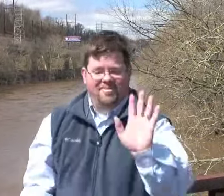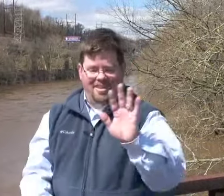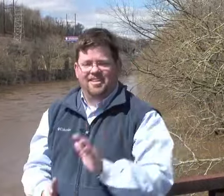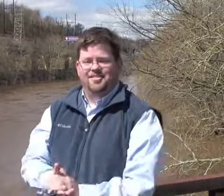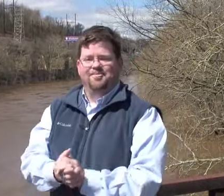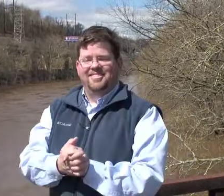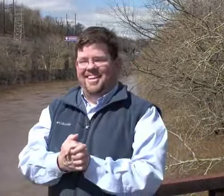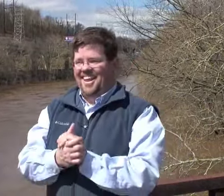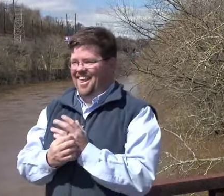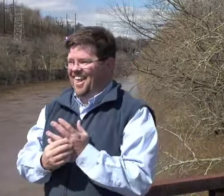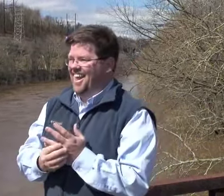It's